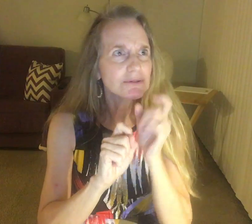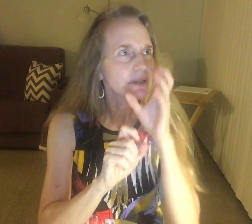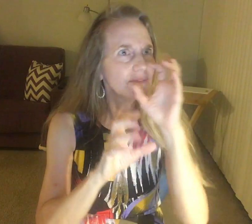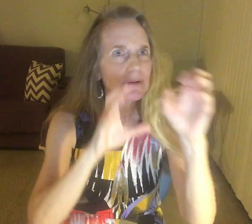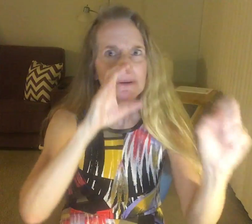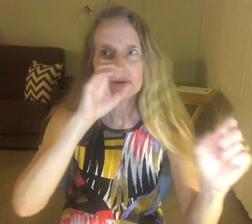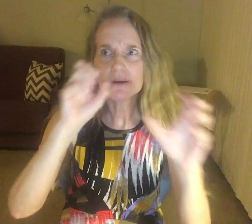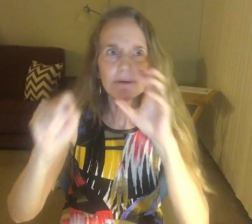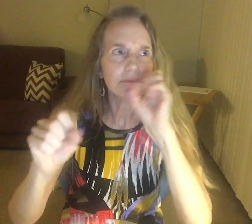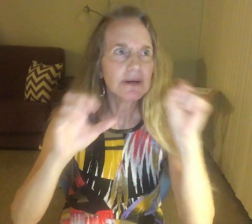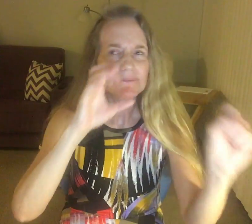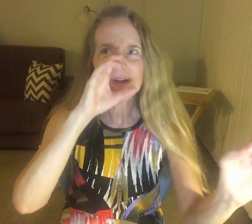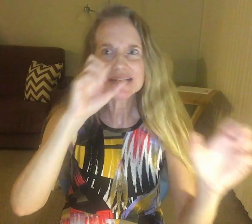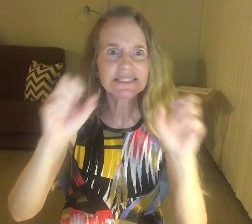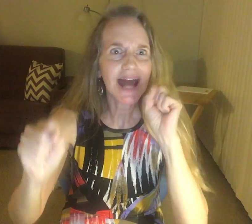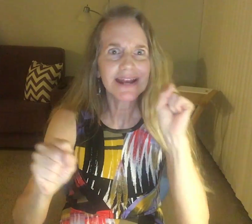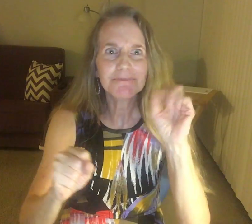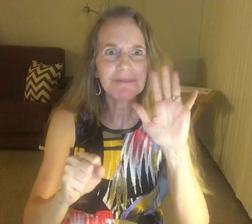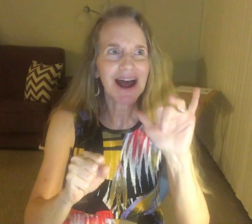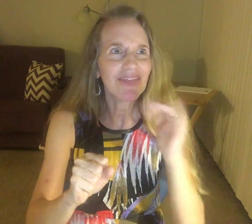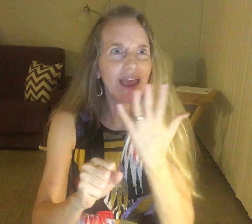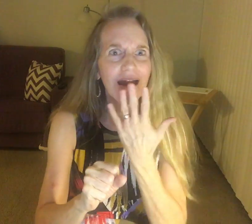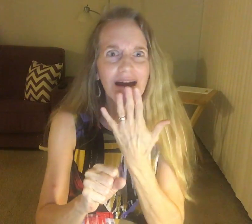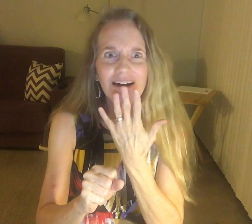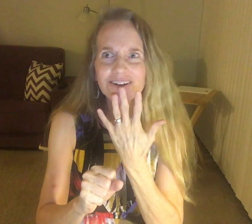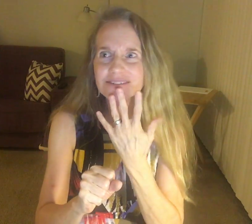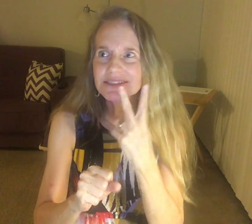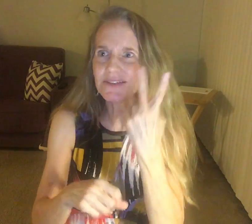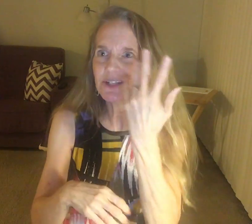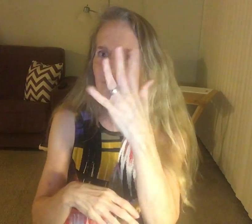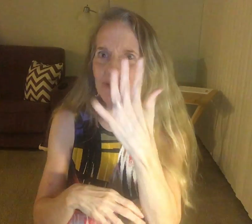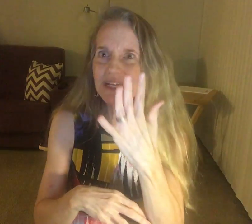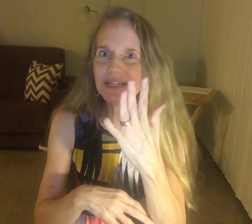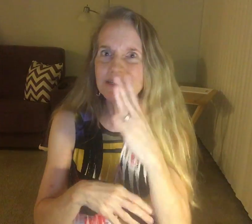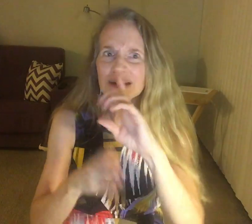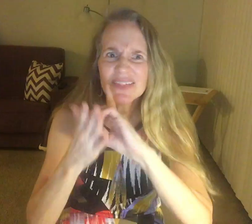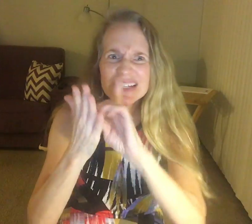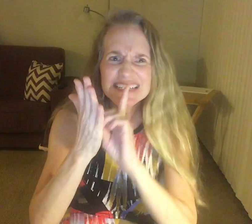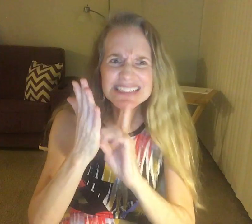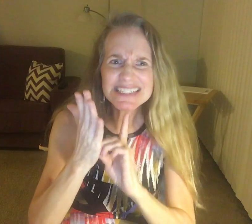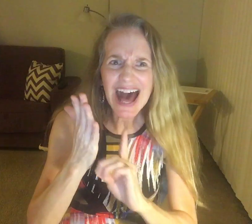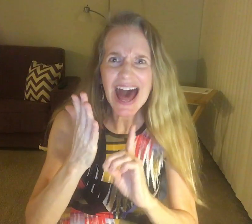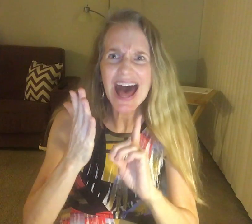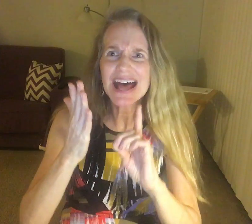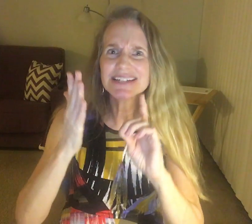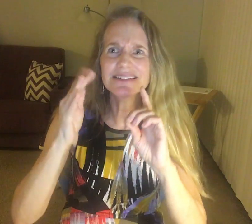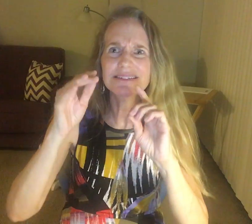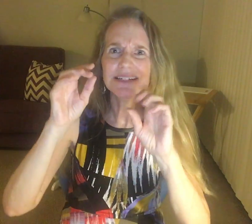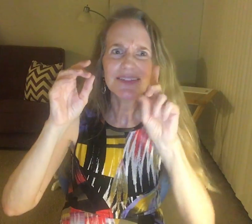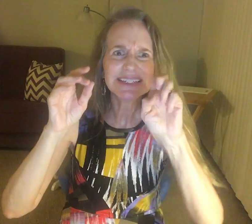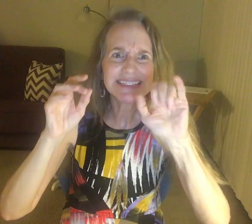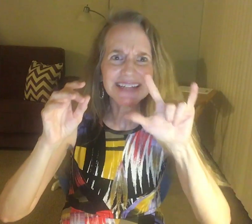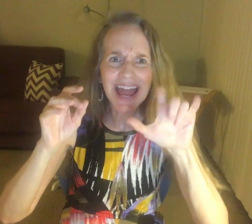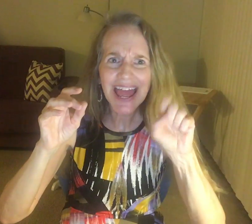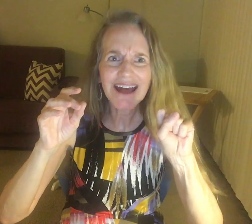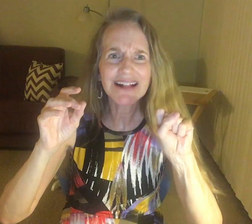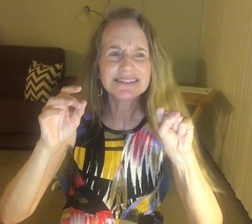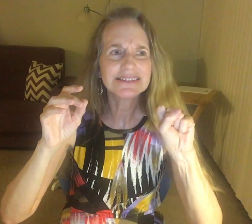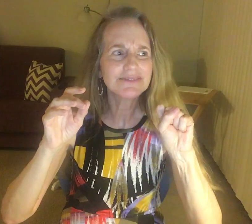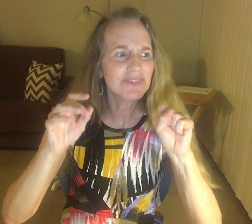was in a rush and I thought, oh, she's between the design, the details, and